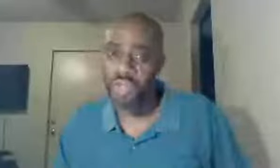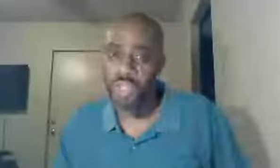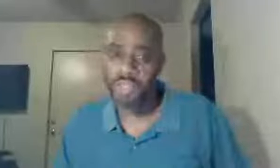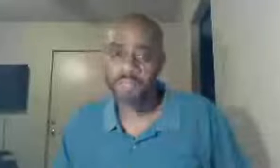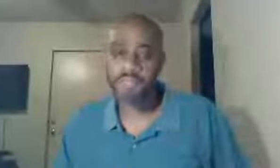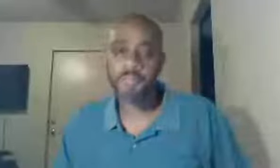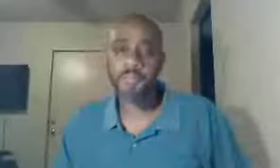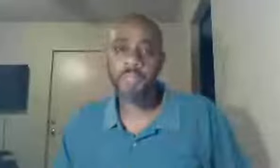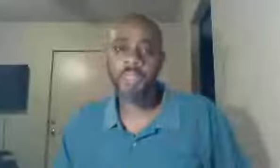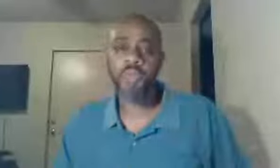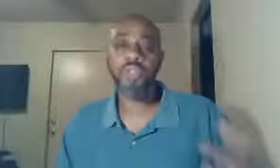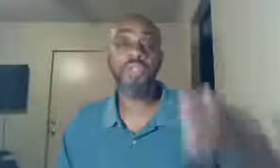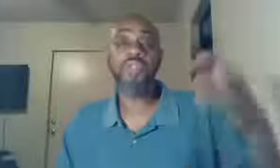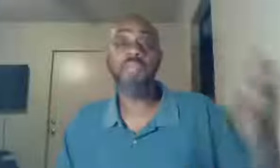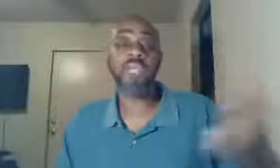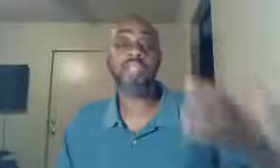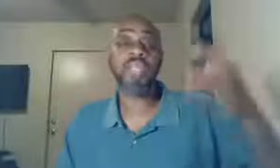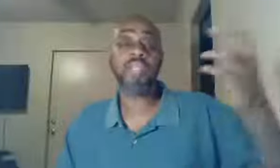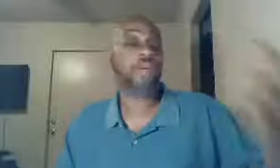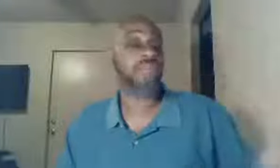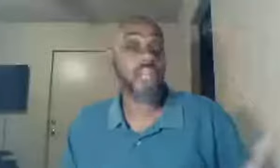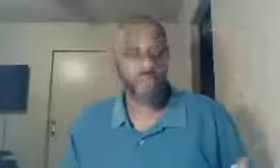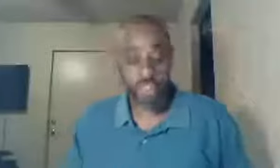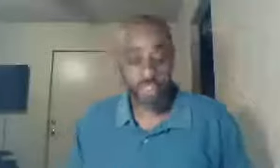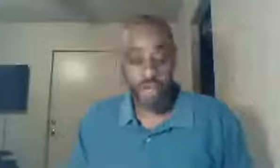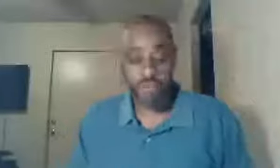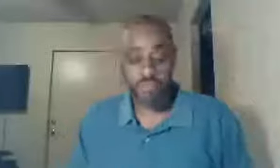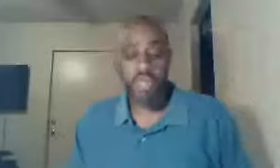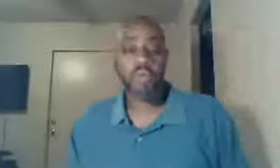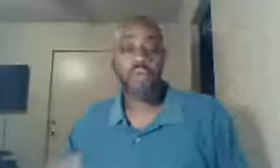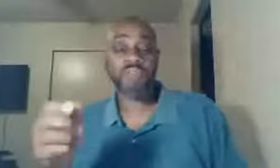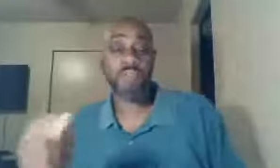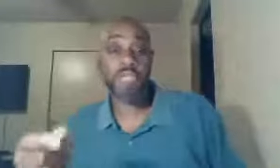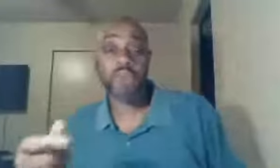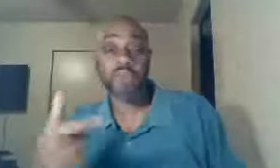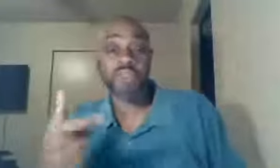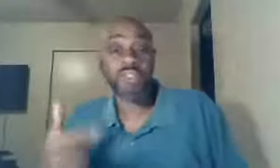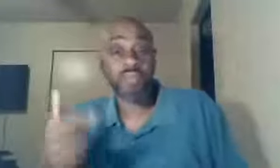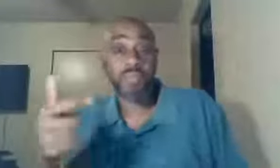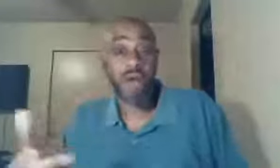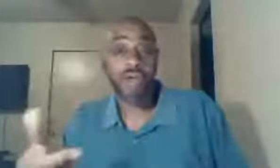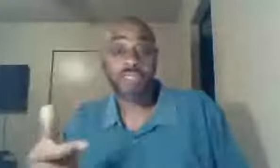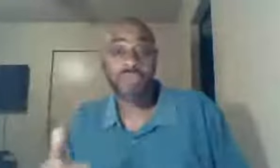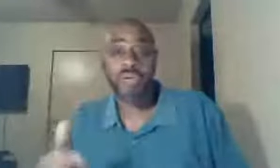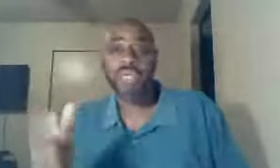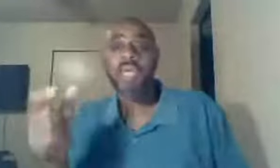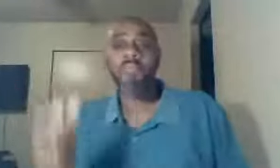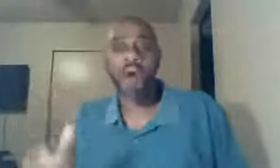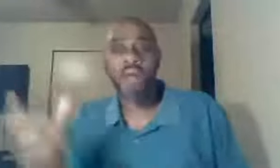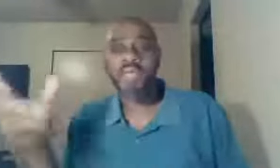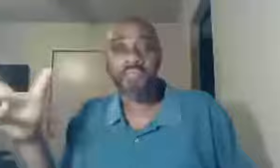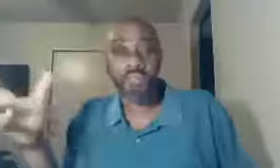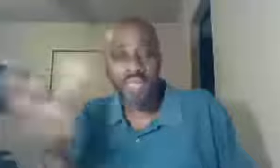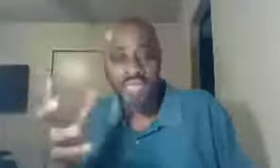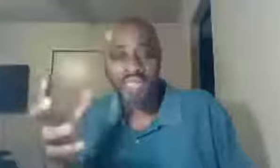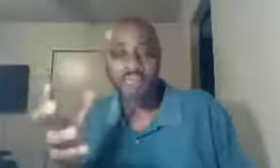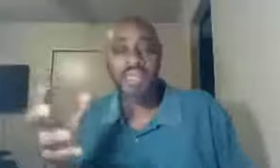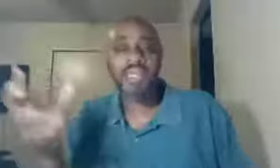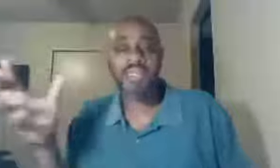call me, when you're speaking, in some lofty terms, we have to be careful, this is what Paul is doing, Paul is bringing them, he's saying,